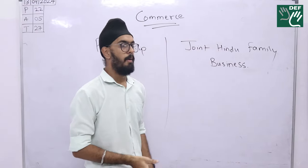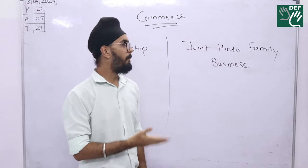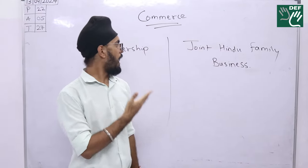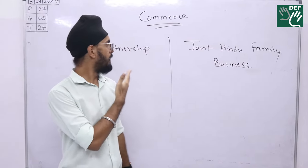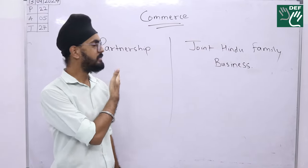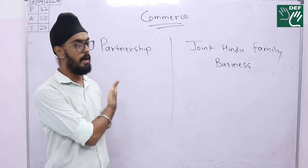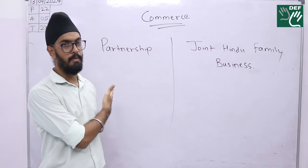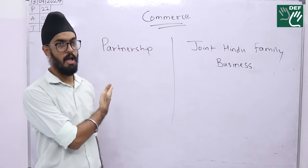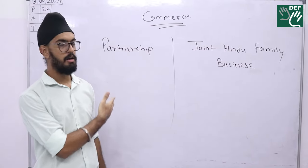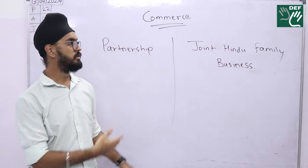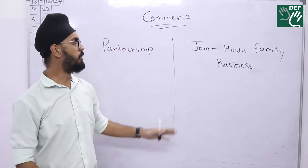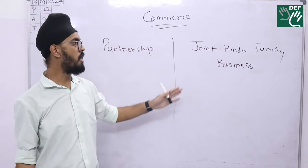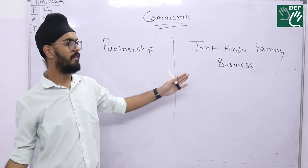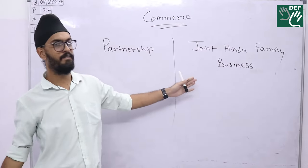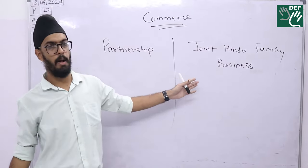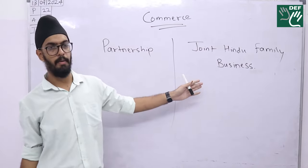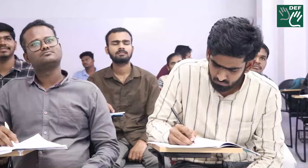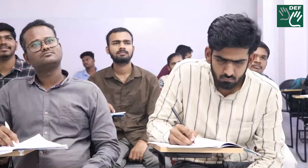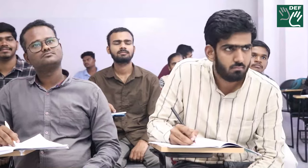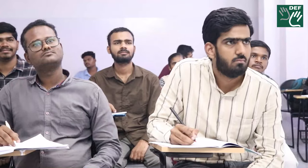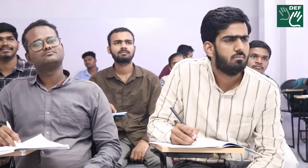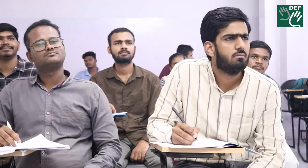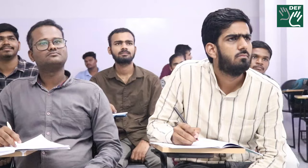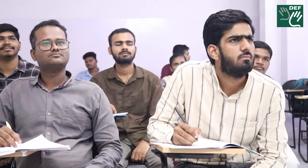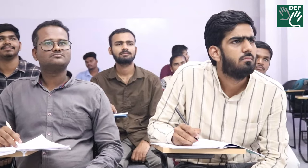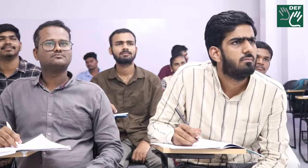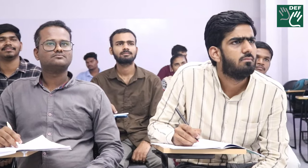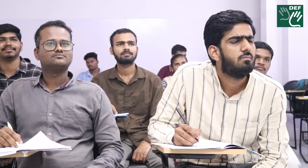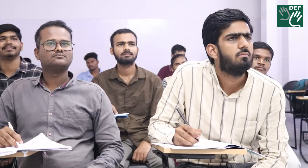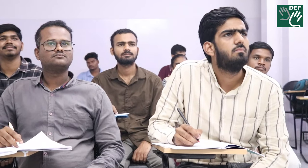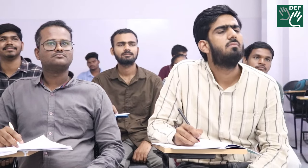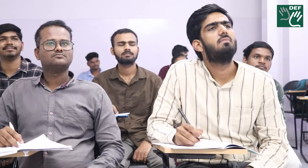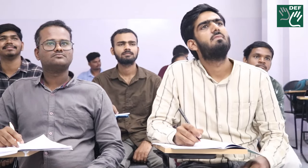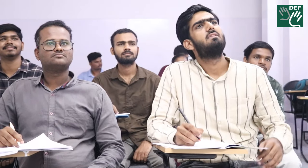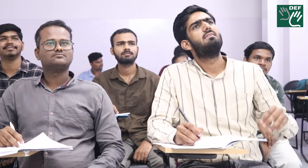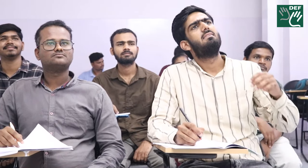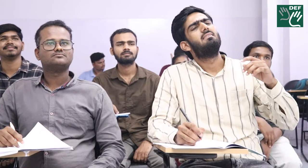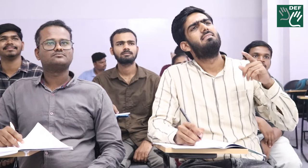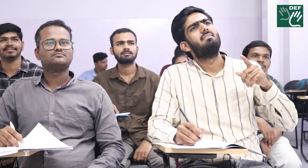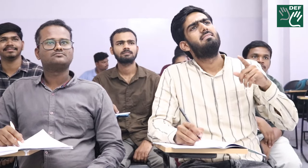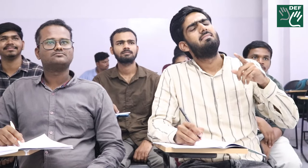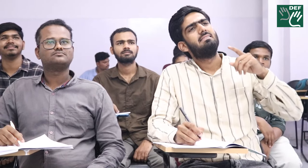The difference between partnership and join Hindu family business is